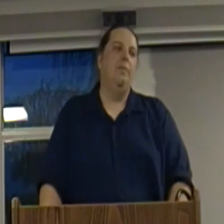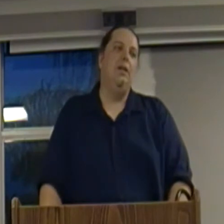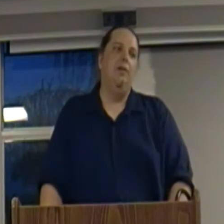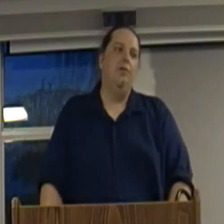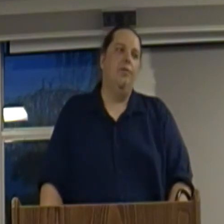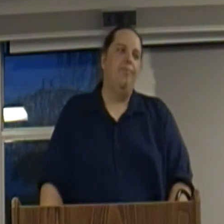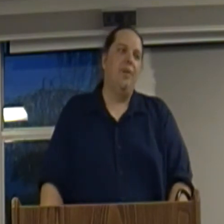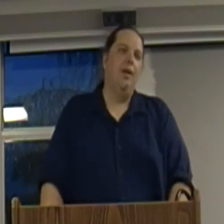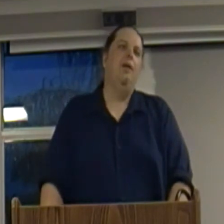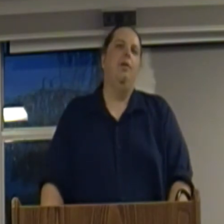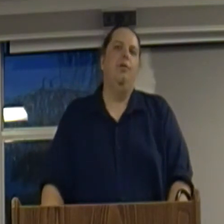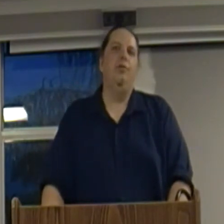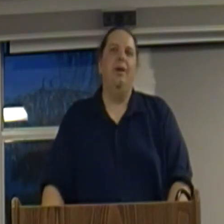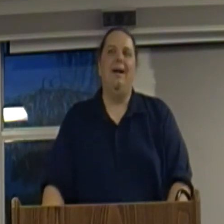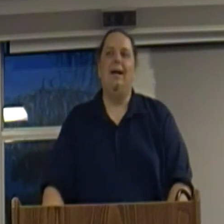means is, uh,